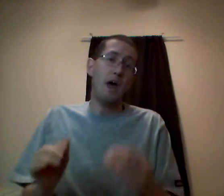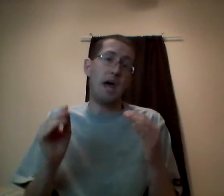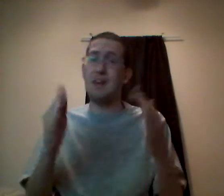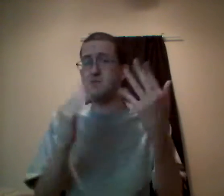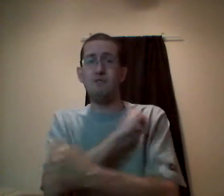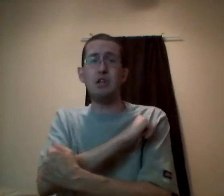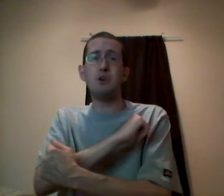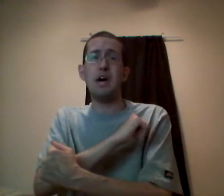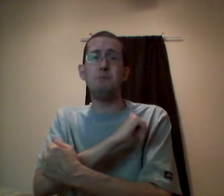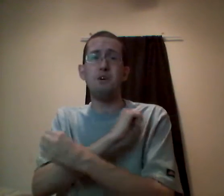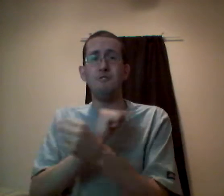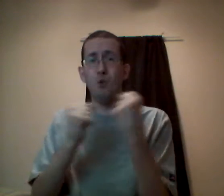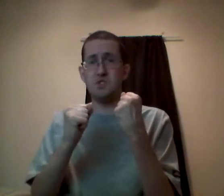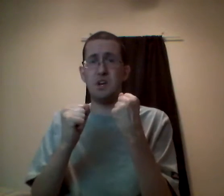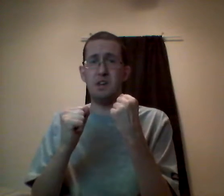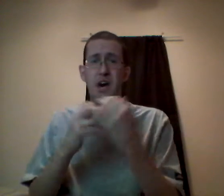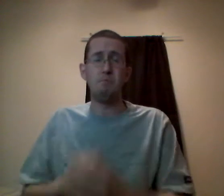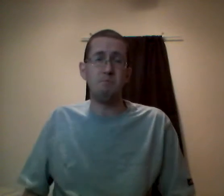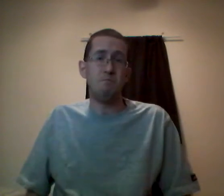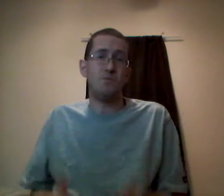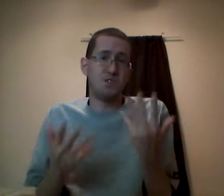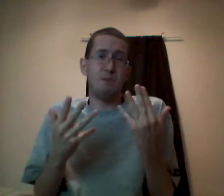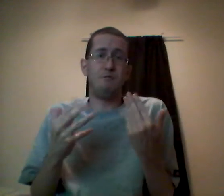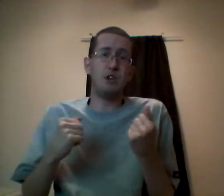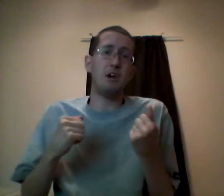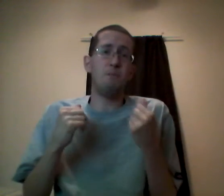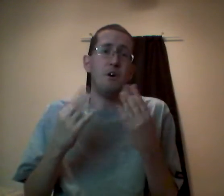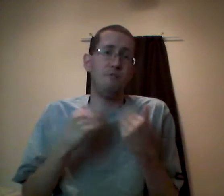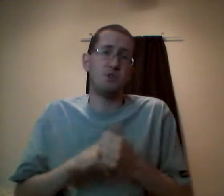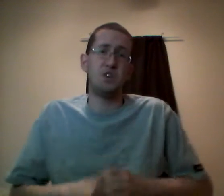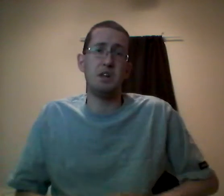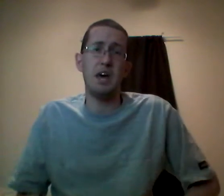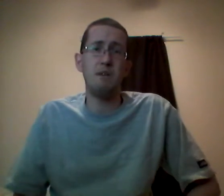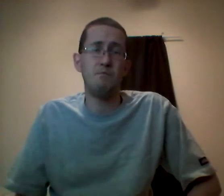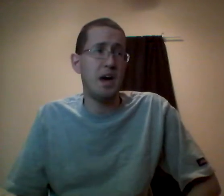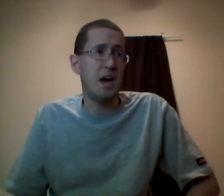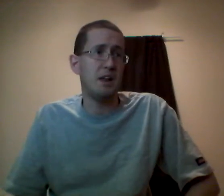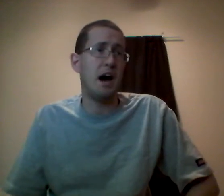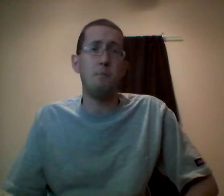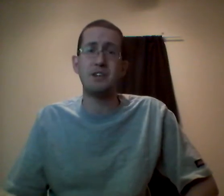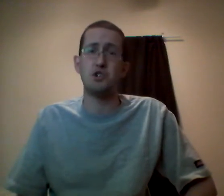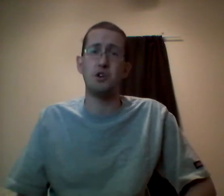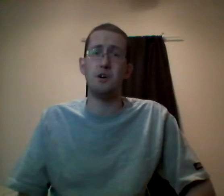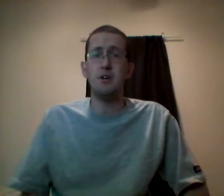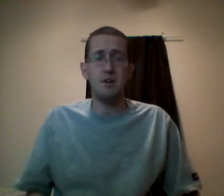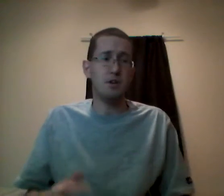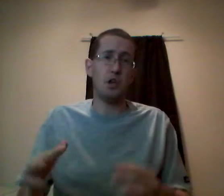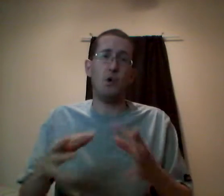And that's my video game for Sunday. This is my video game for Sunday and I'll make sure to, you know,